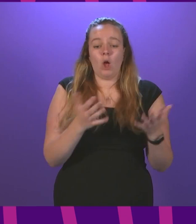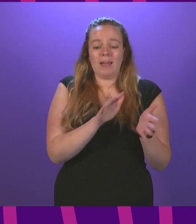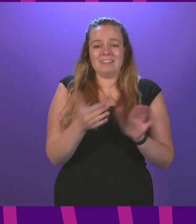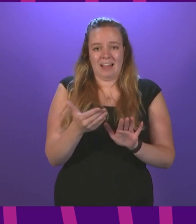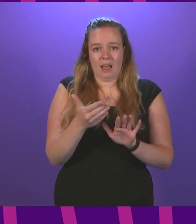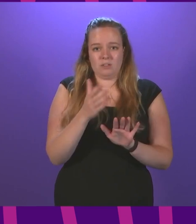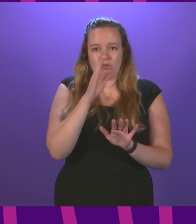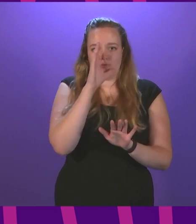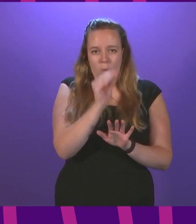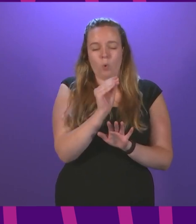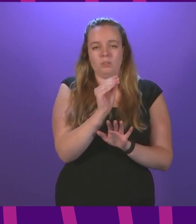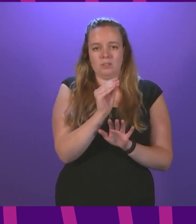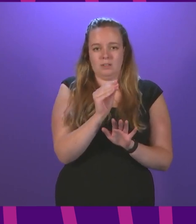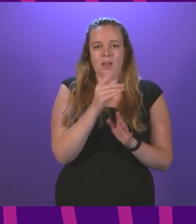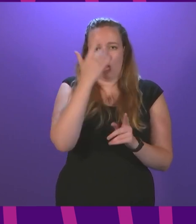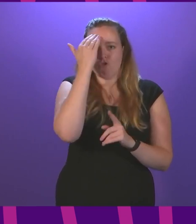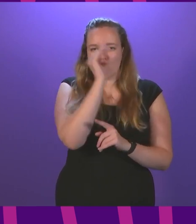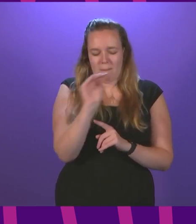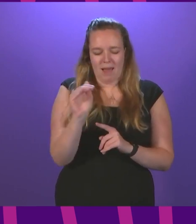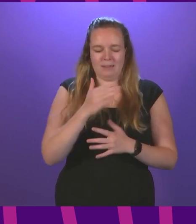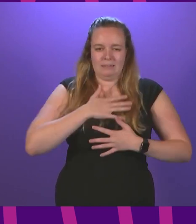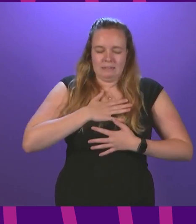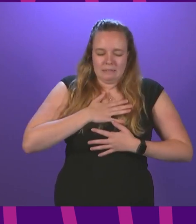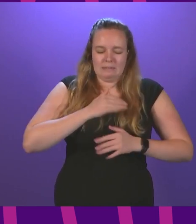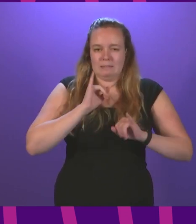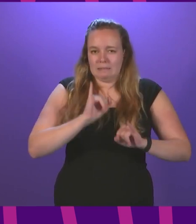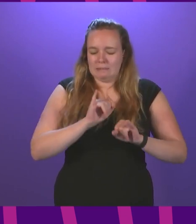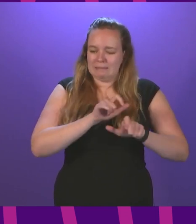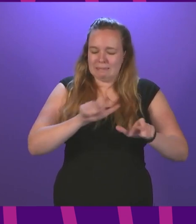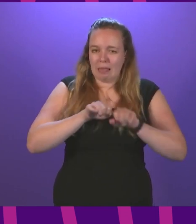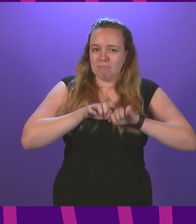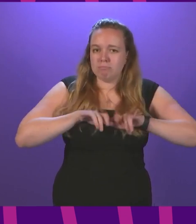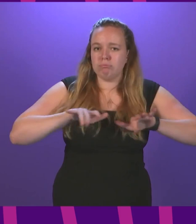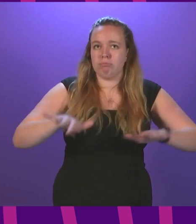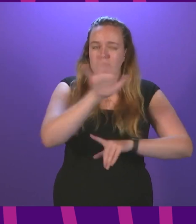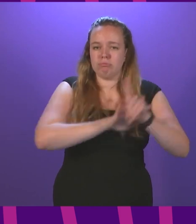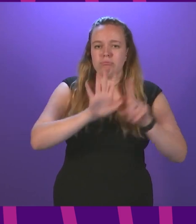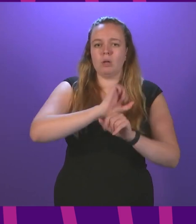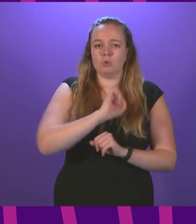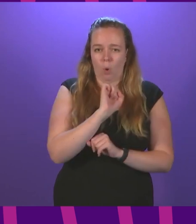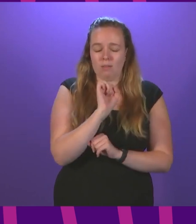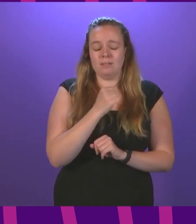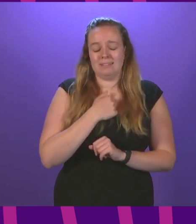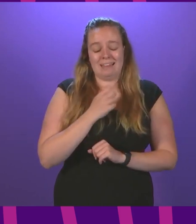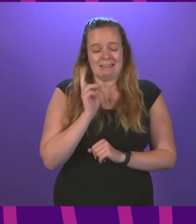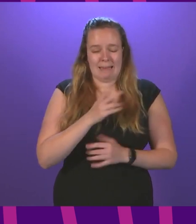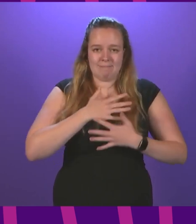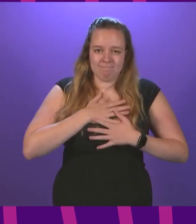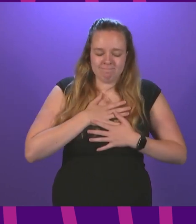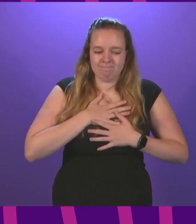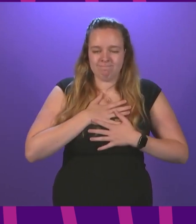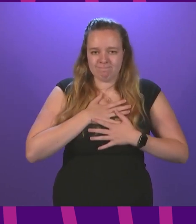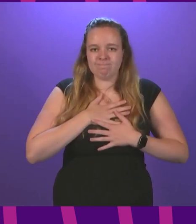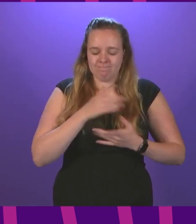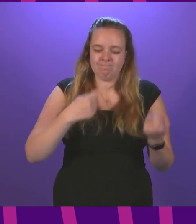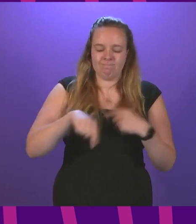in recent days is a reminder of the grief the virus continues to cause families across the country, and I send again my condolences